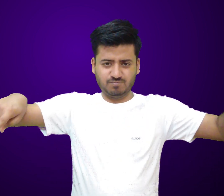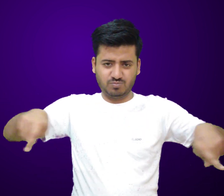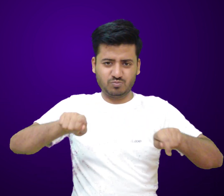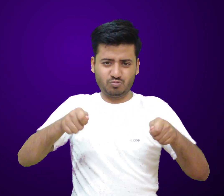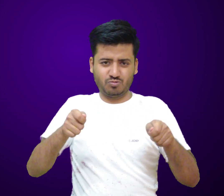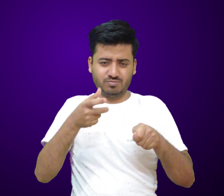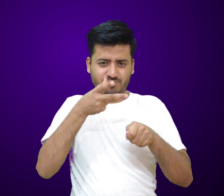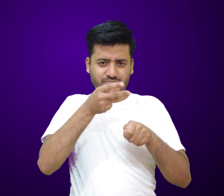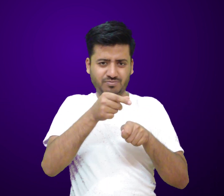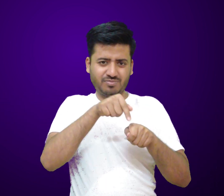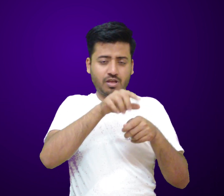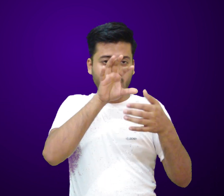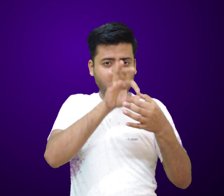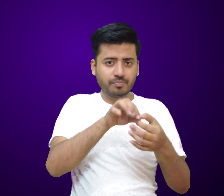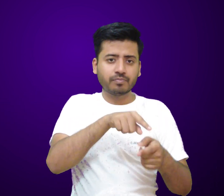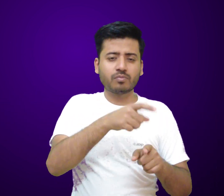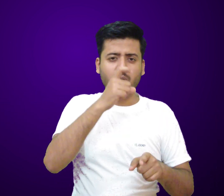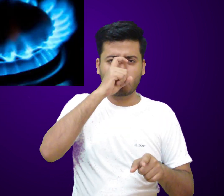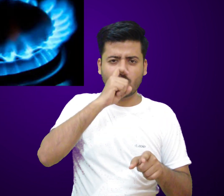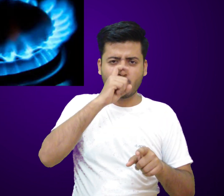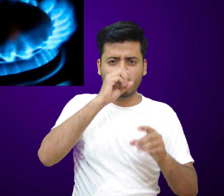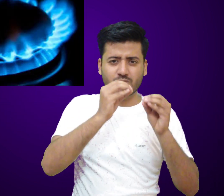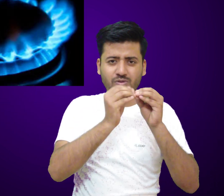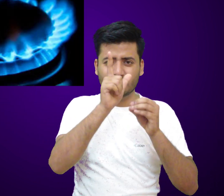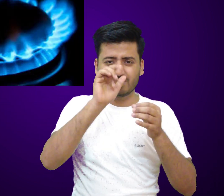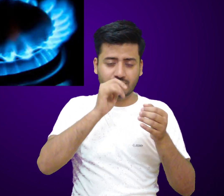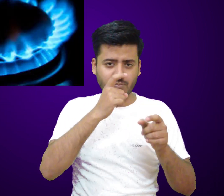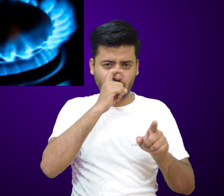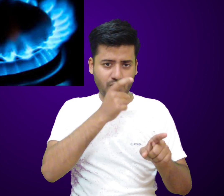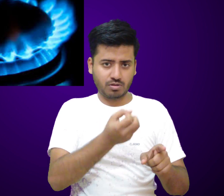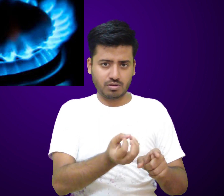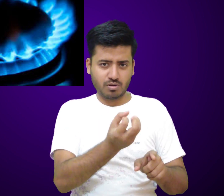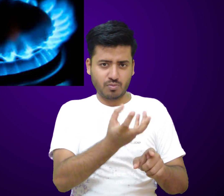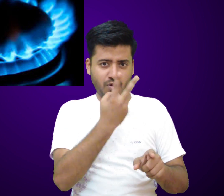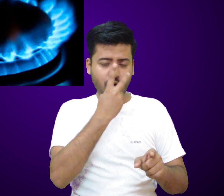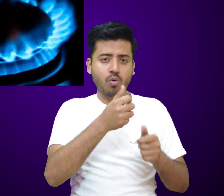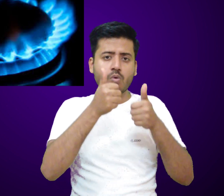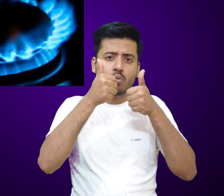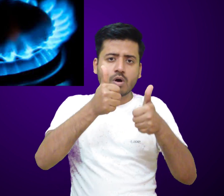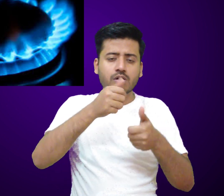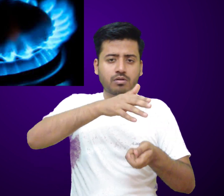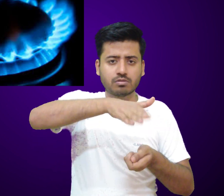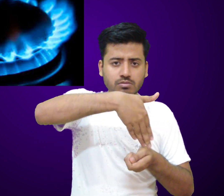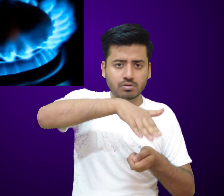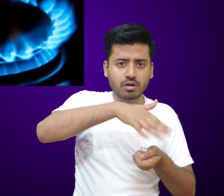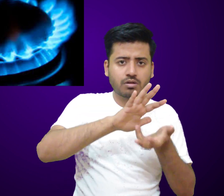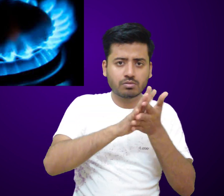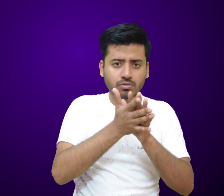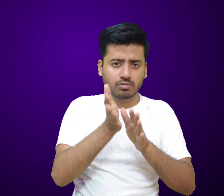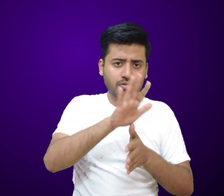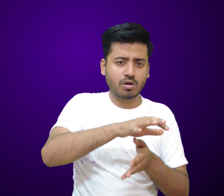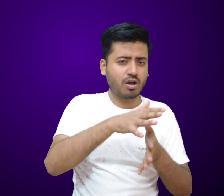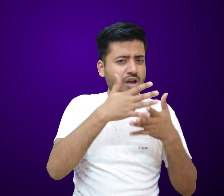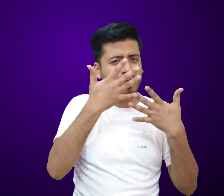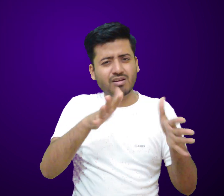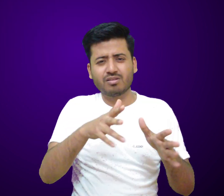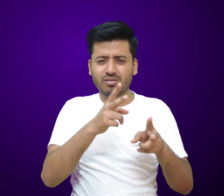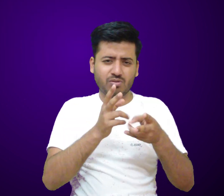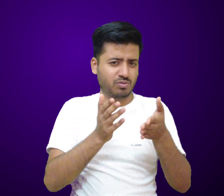with a slight yellow tip. Check for obstructions. Ensure the burner cap and vents are clean and free from debris, as